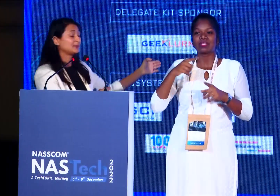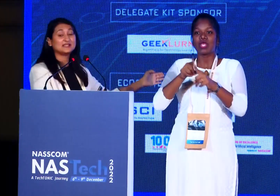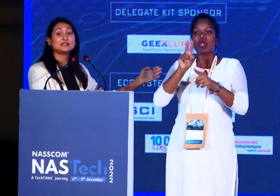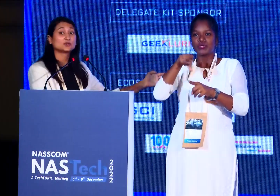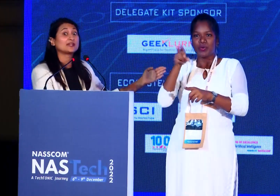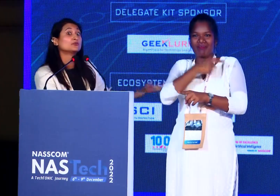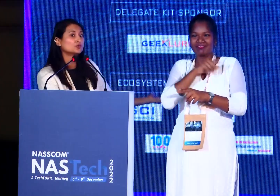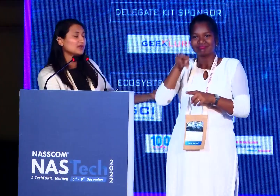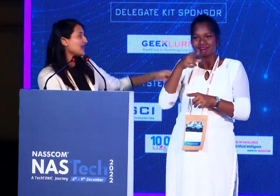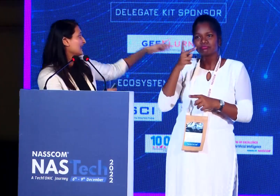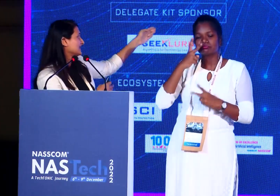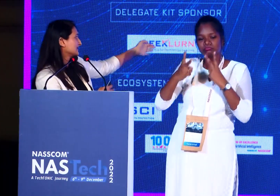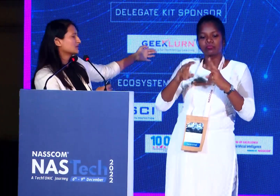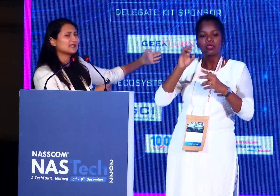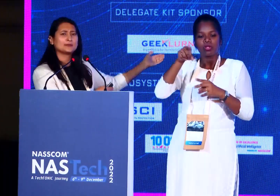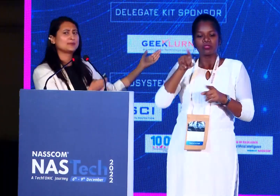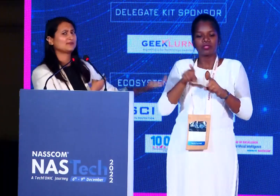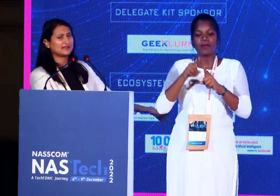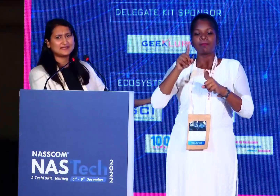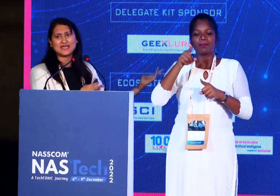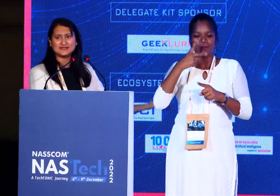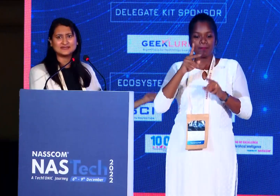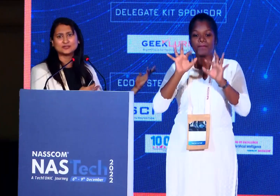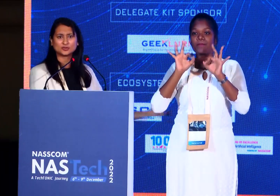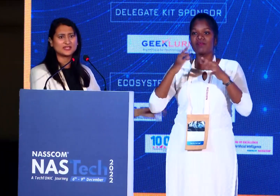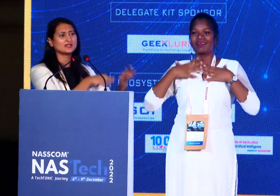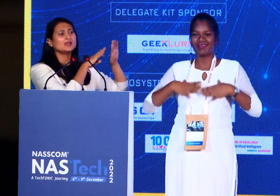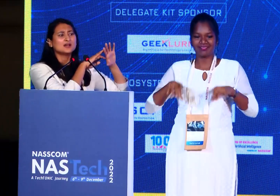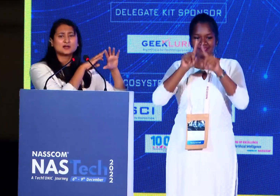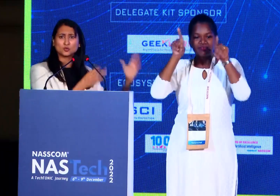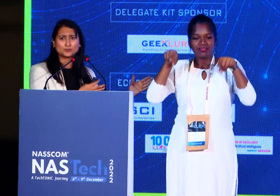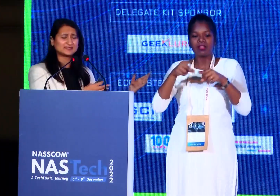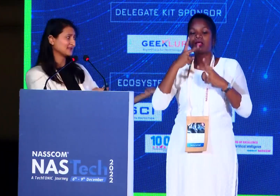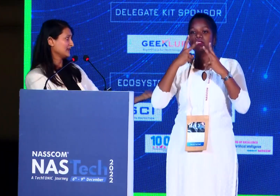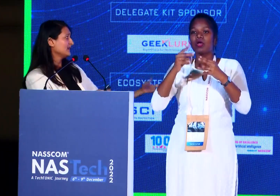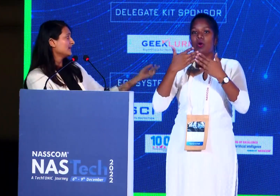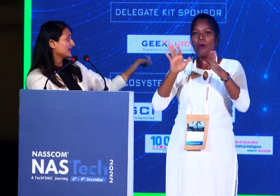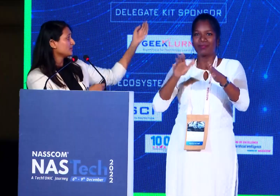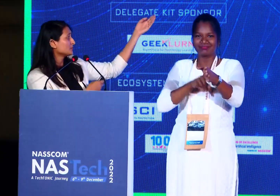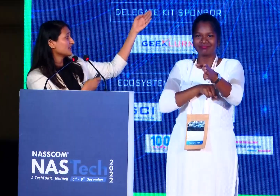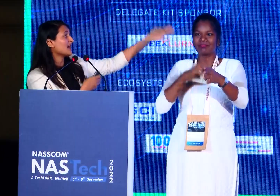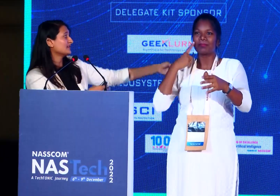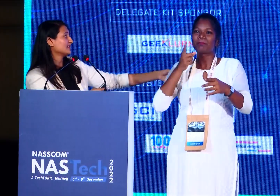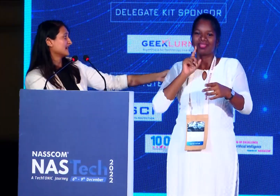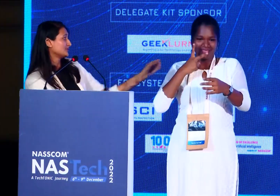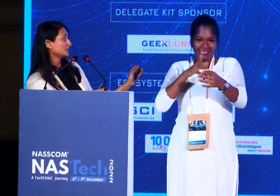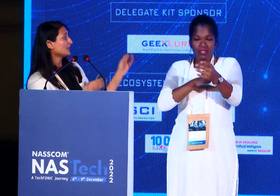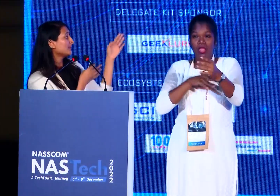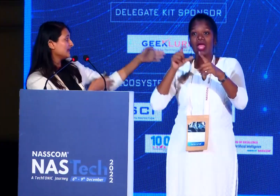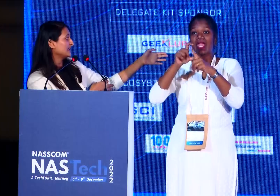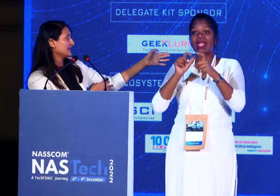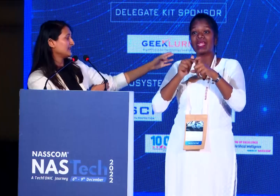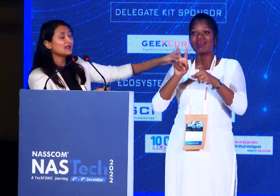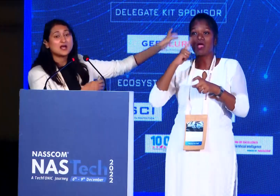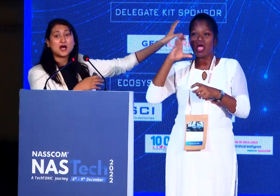doctors typically look at a wound. And this looks like a perfectly healthy looking open skin. But using our device, you